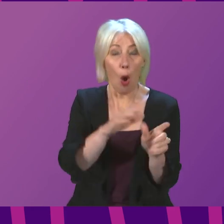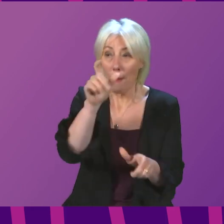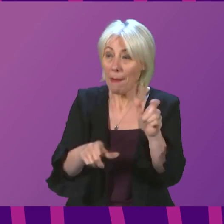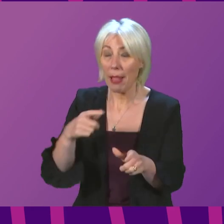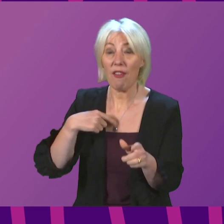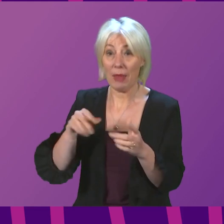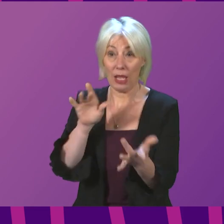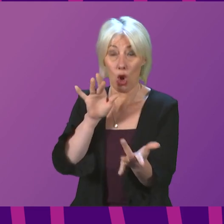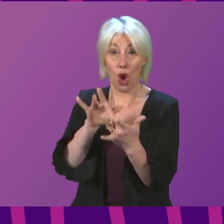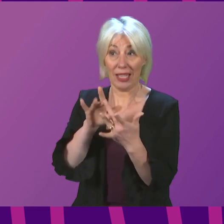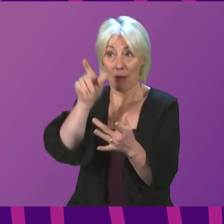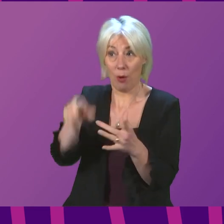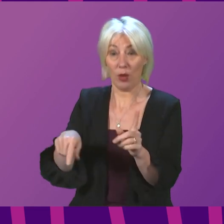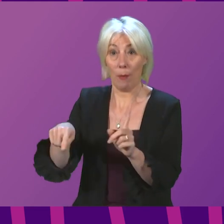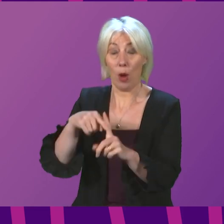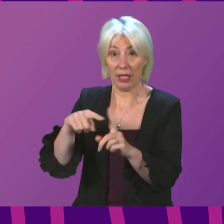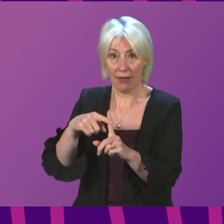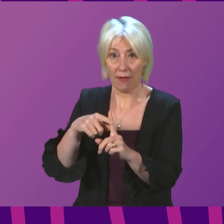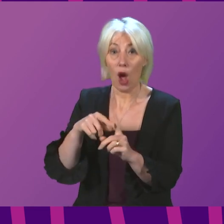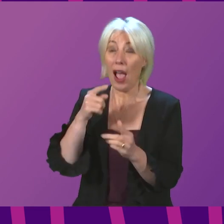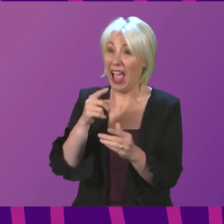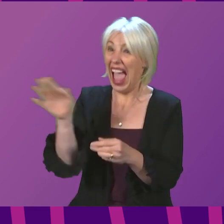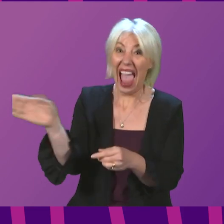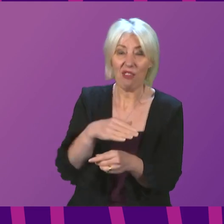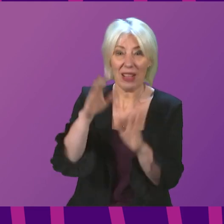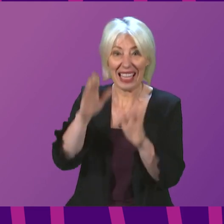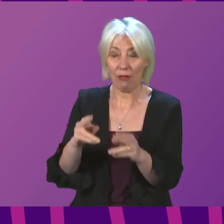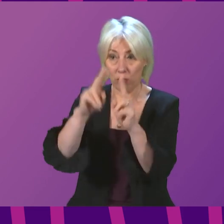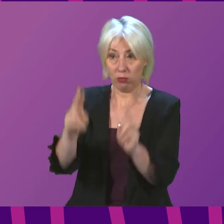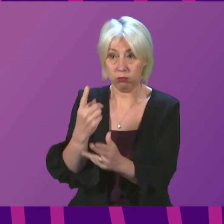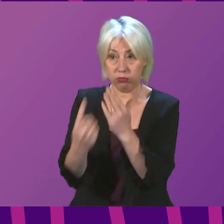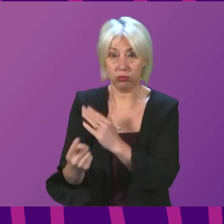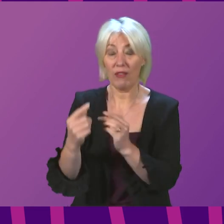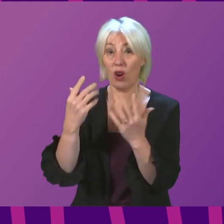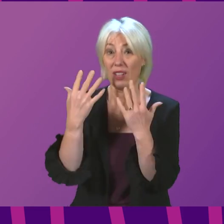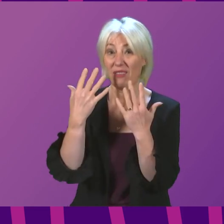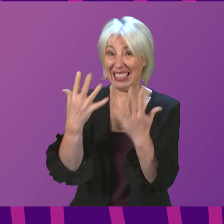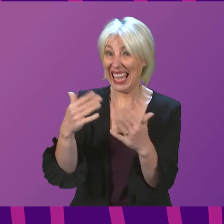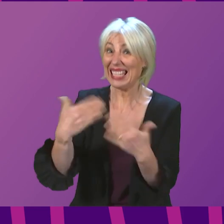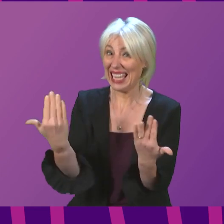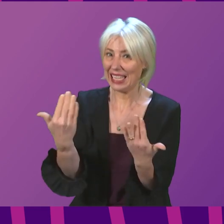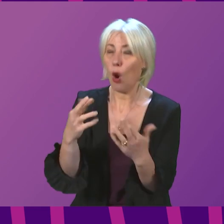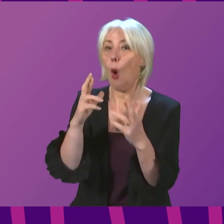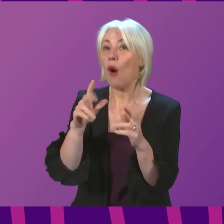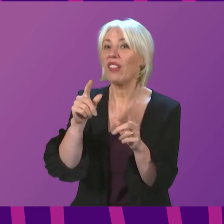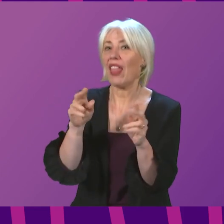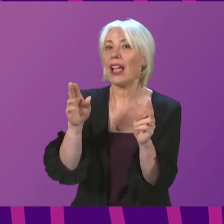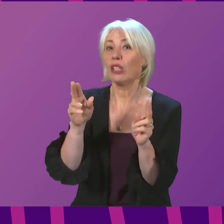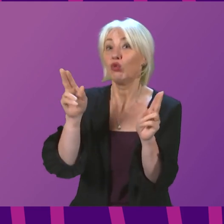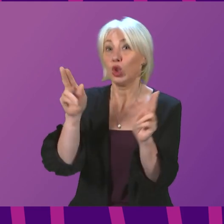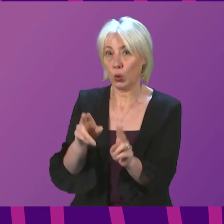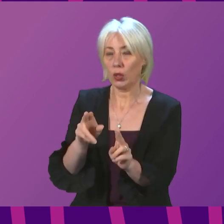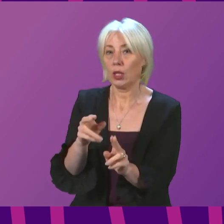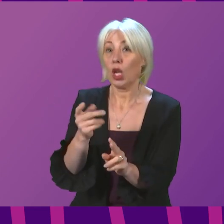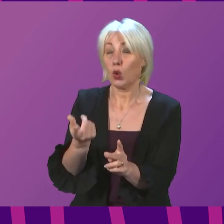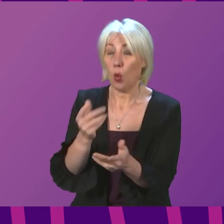positive cases to isolate for 10 days. I hope we can ease that up as well. I think it makes sense to make sure that we are